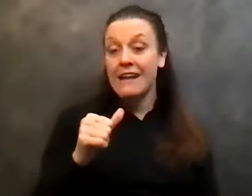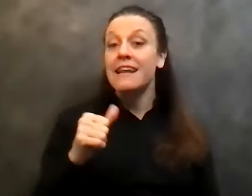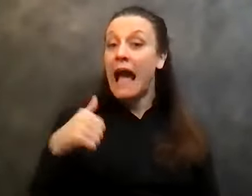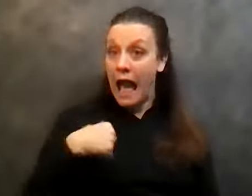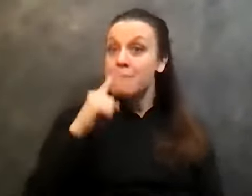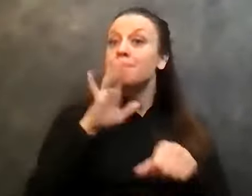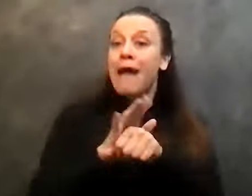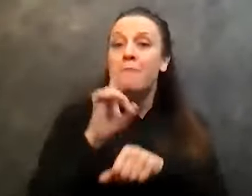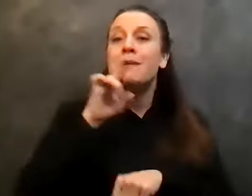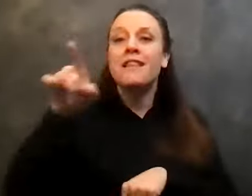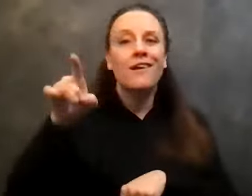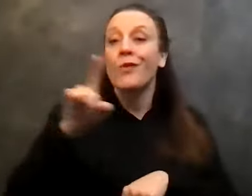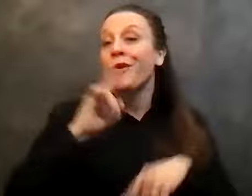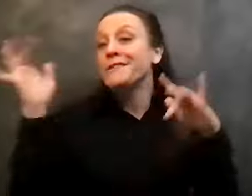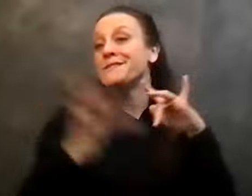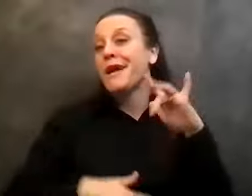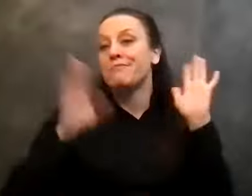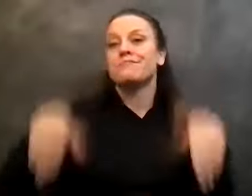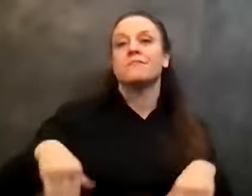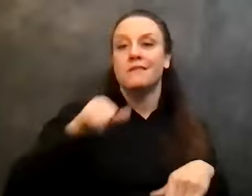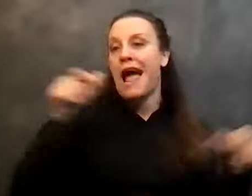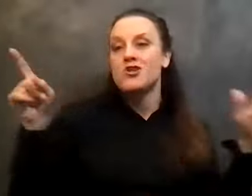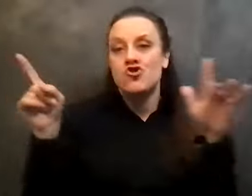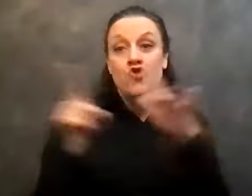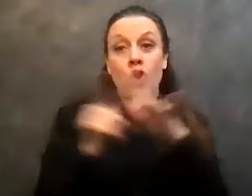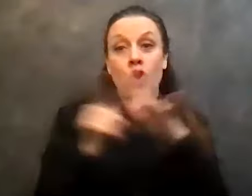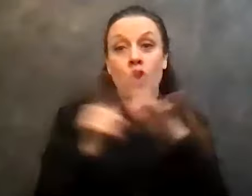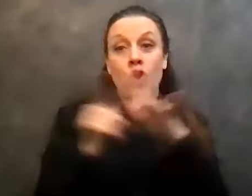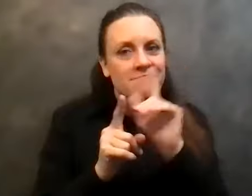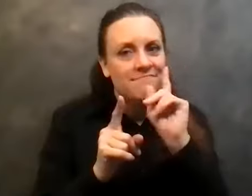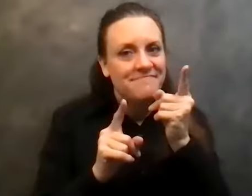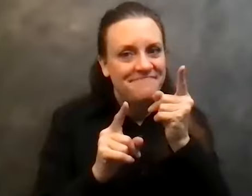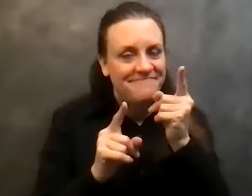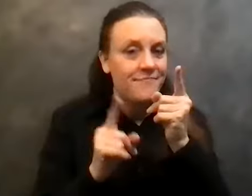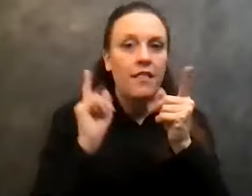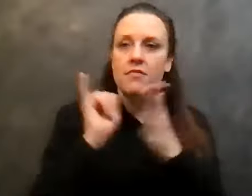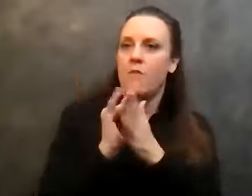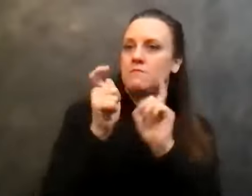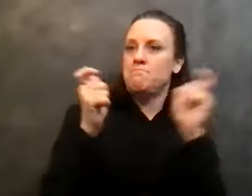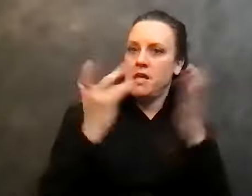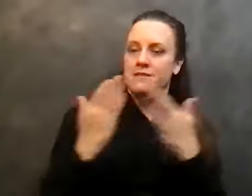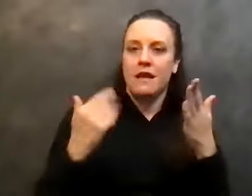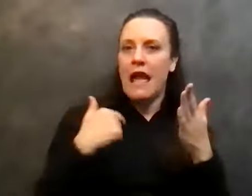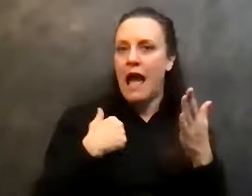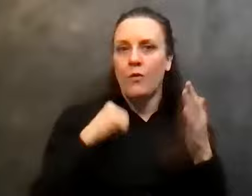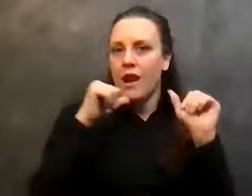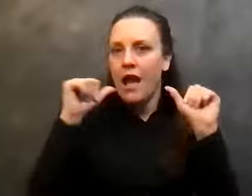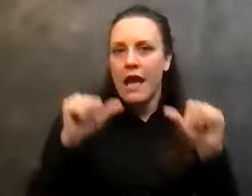or wasn't able to show up. And that's probably the biggest thing. I was not able to show